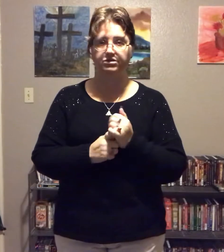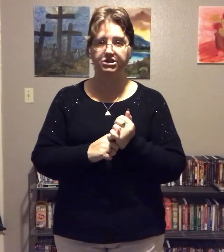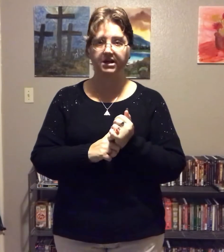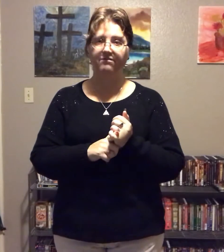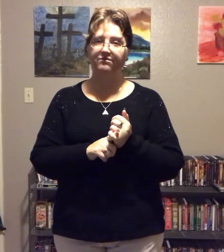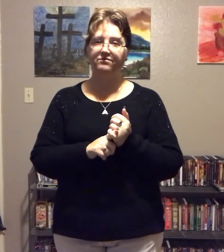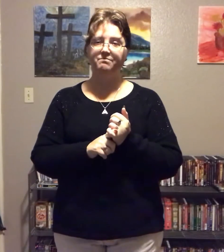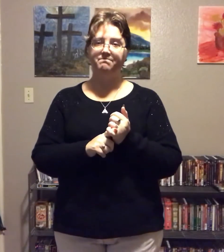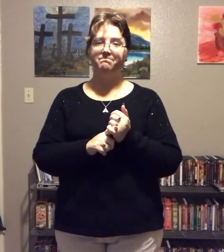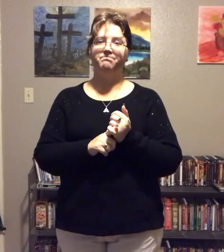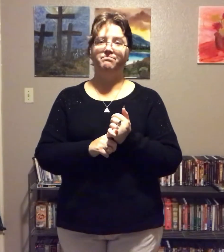overstep.